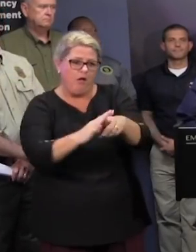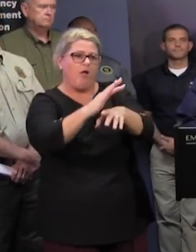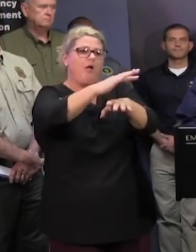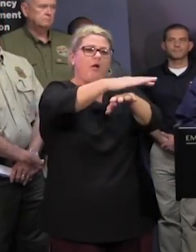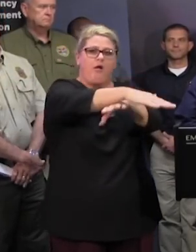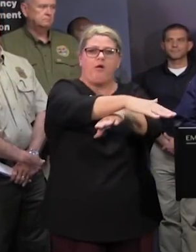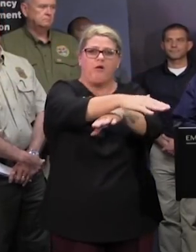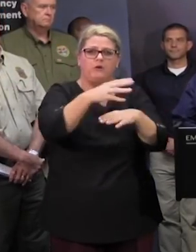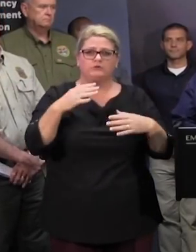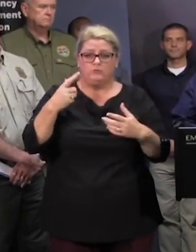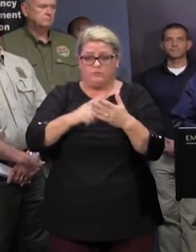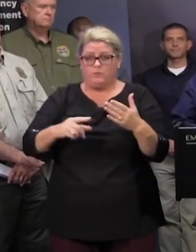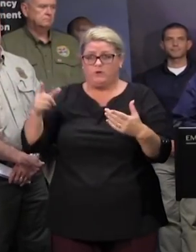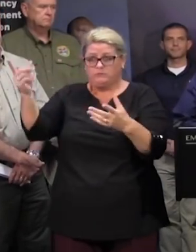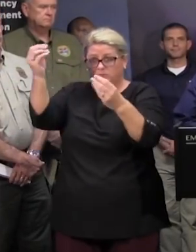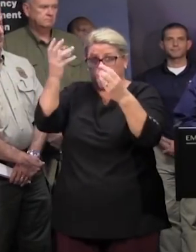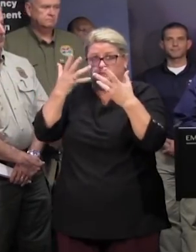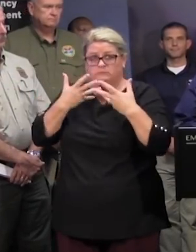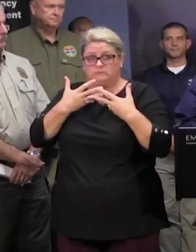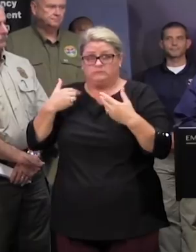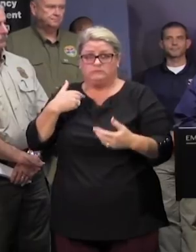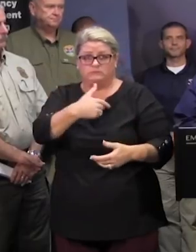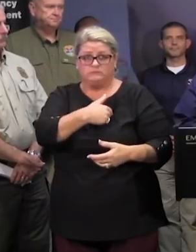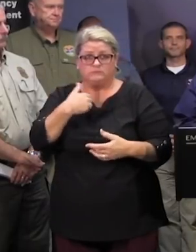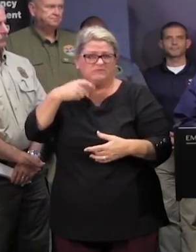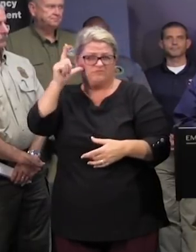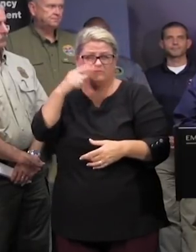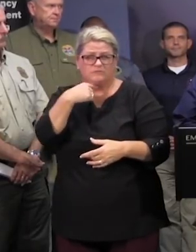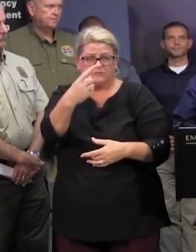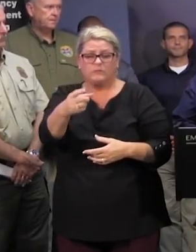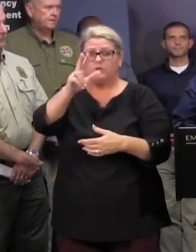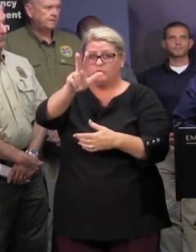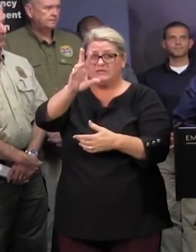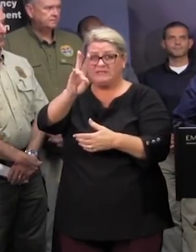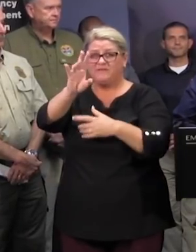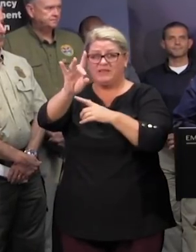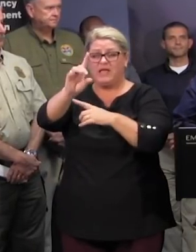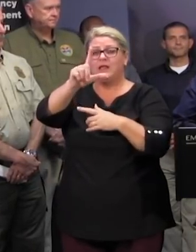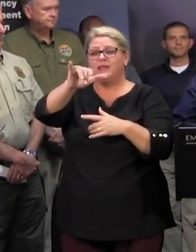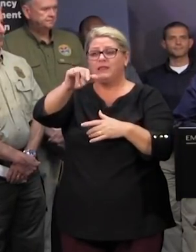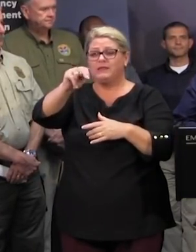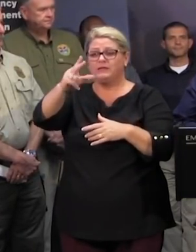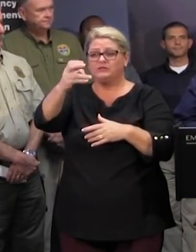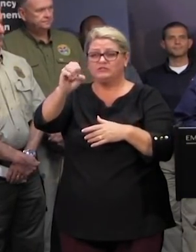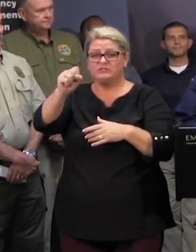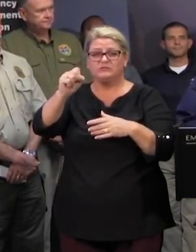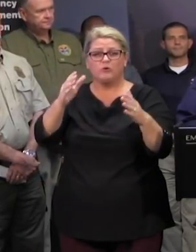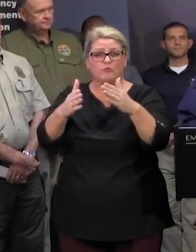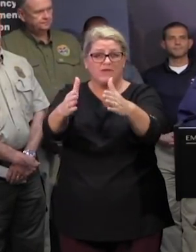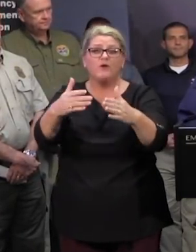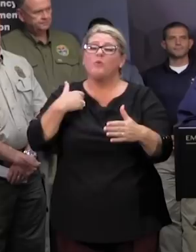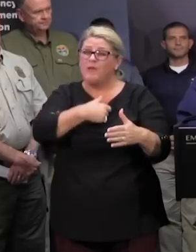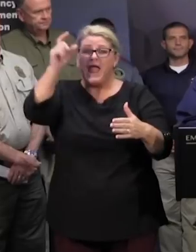data to us as i mentioned earlier we've predicted that us 378 at lynch's river without some sort of